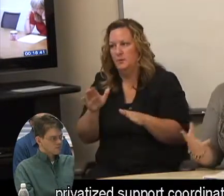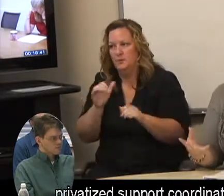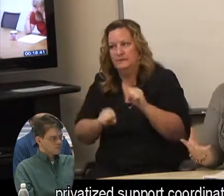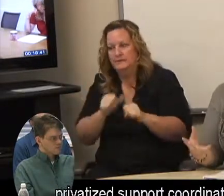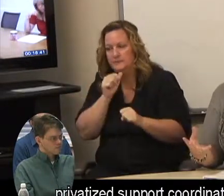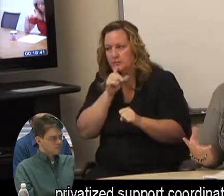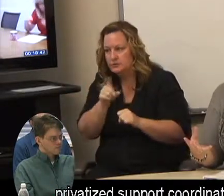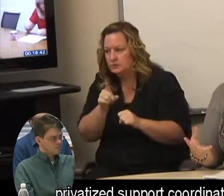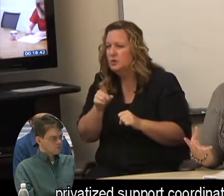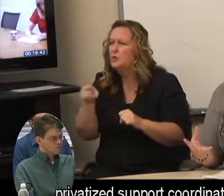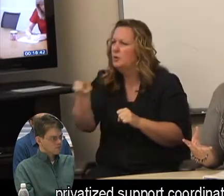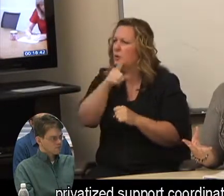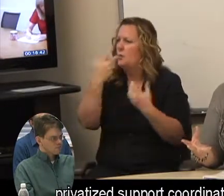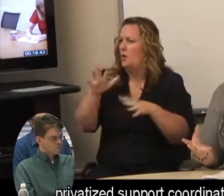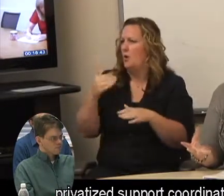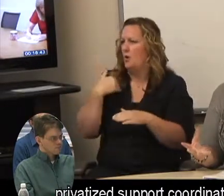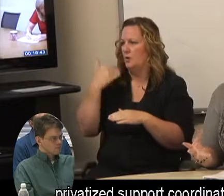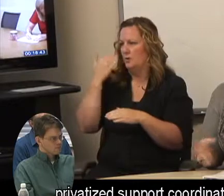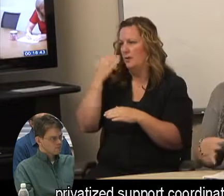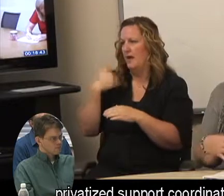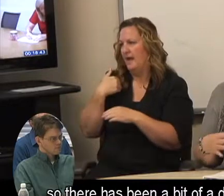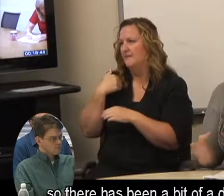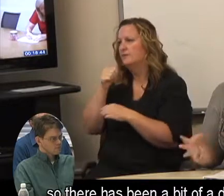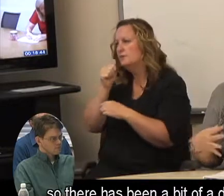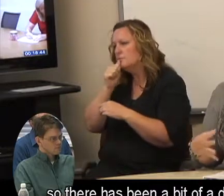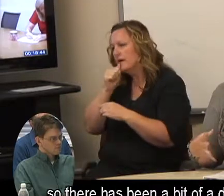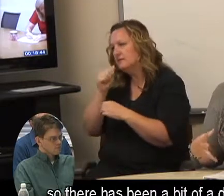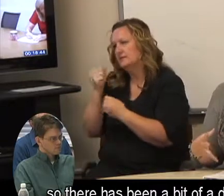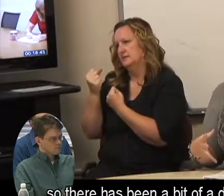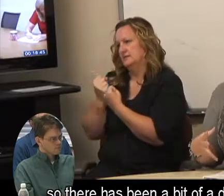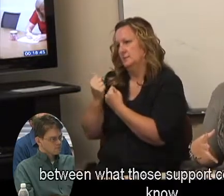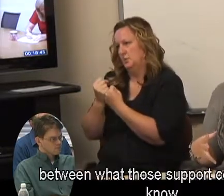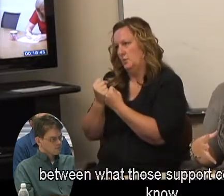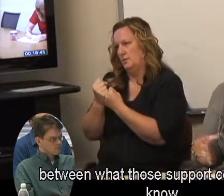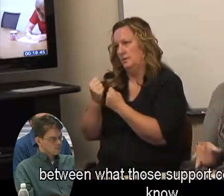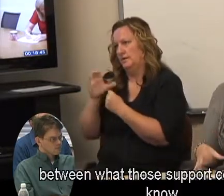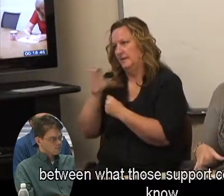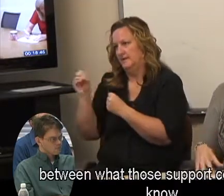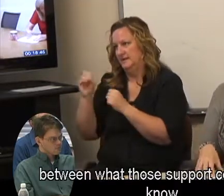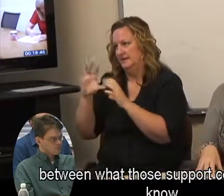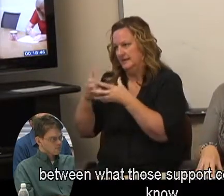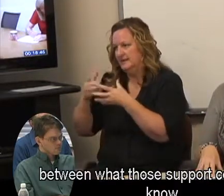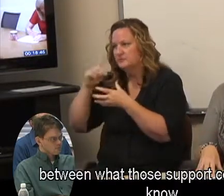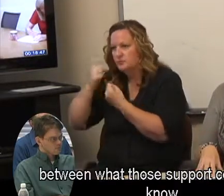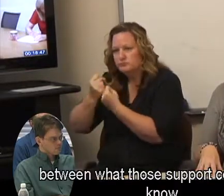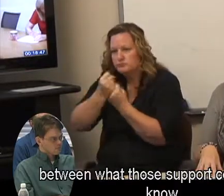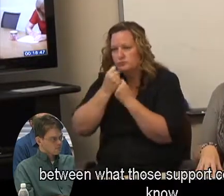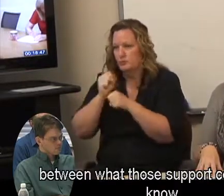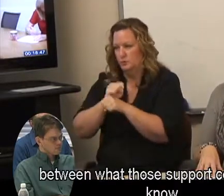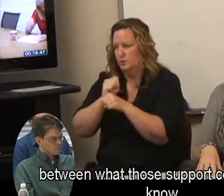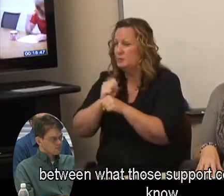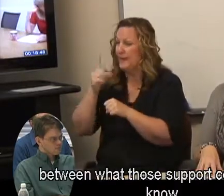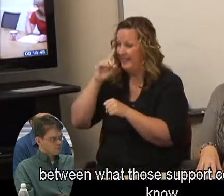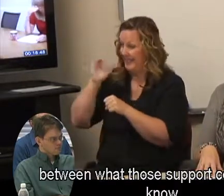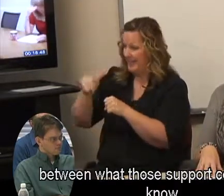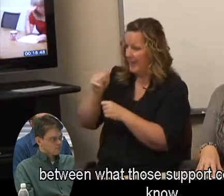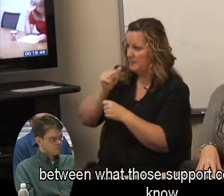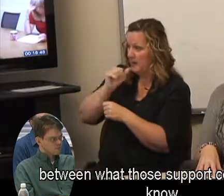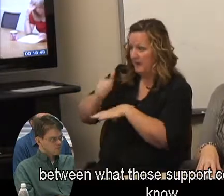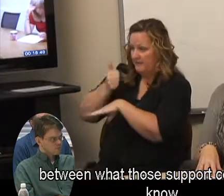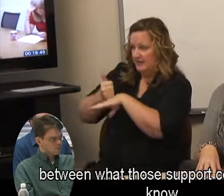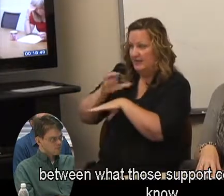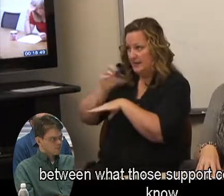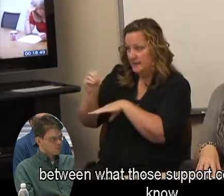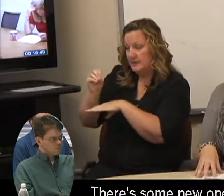have privatized support coordination now. So there's been a bit of a disconnect, I think, in terms of what those